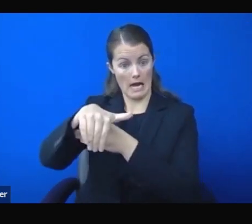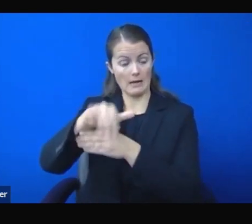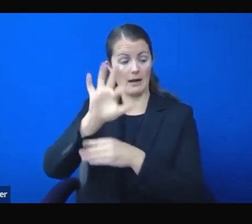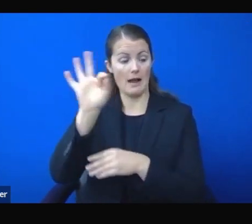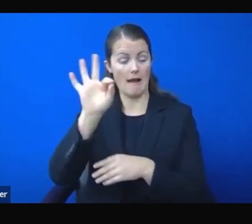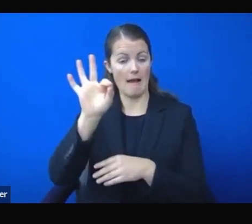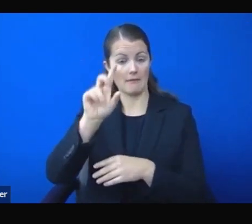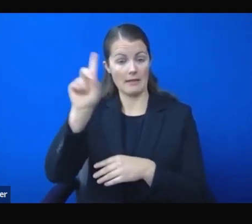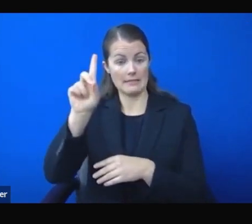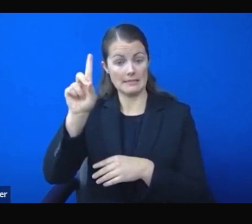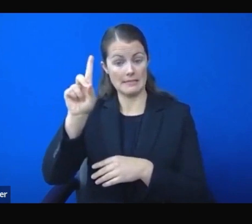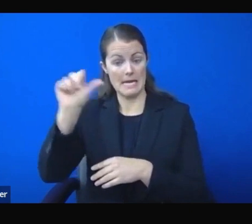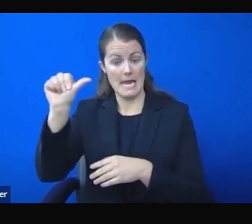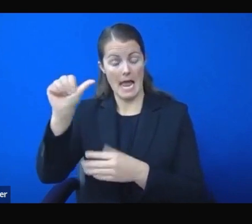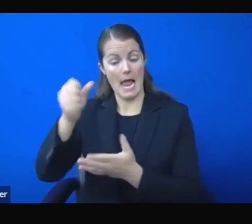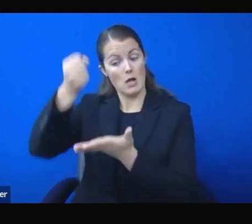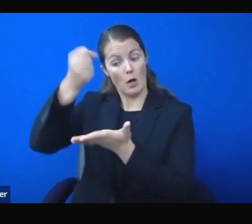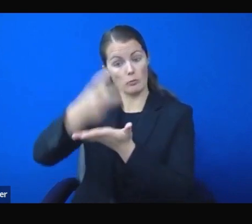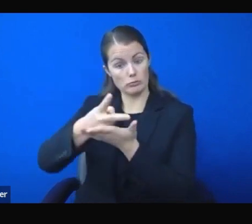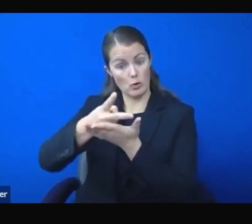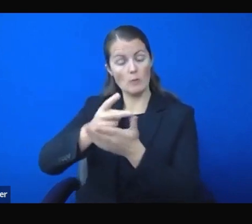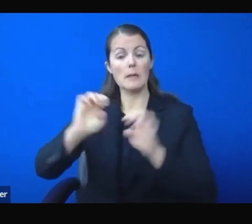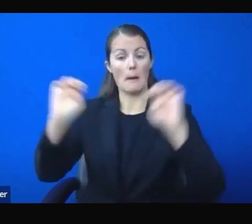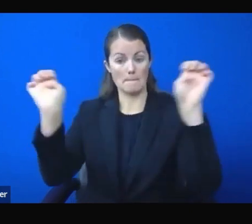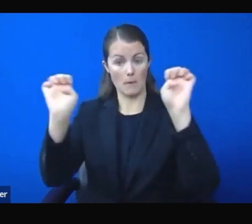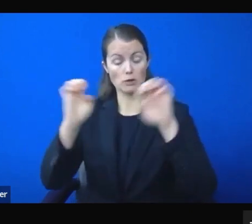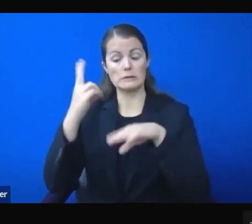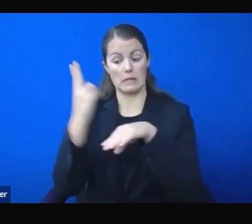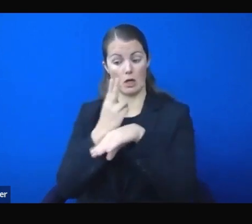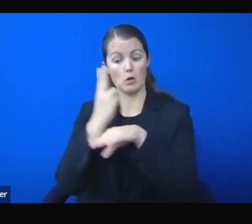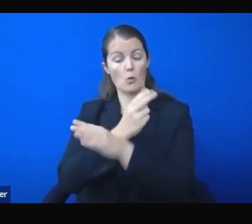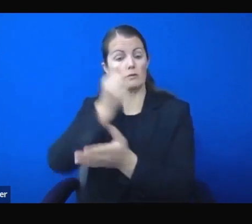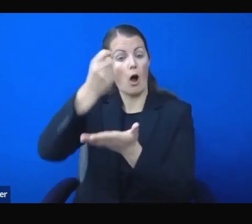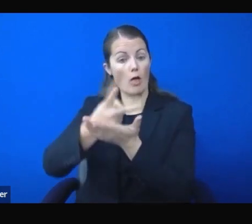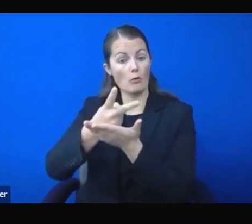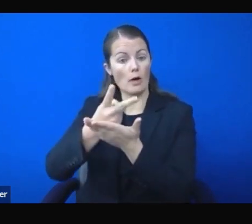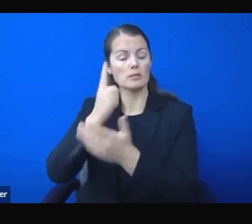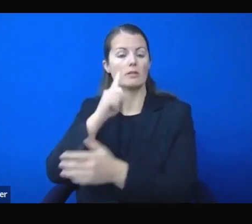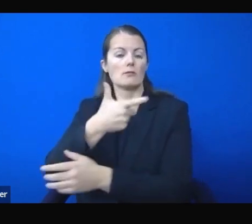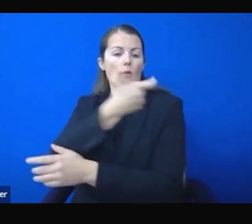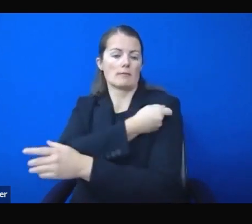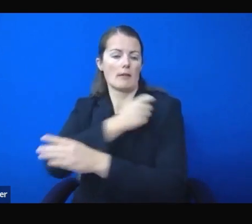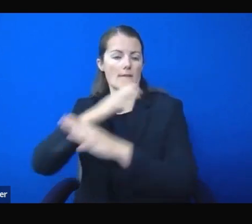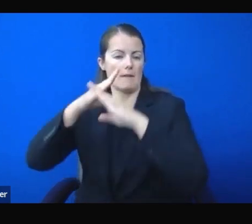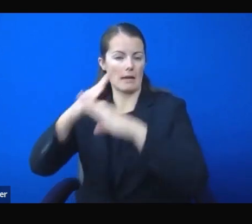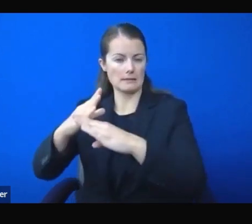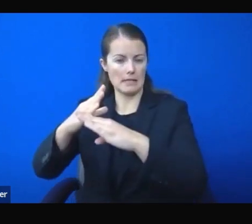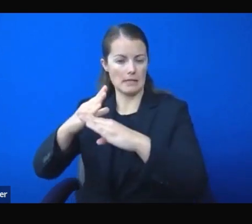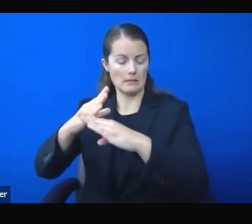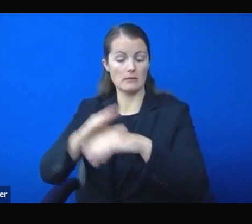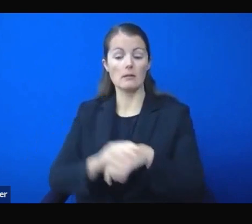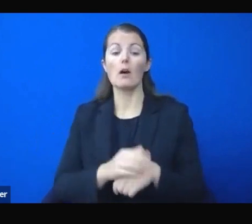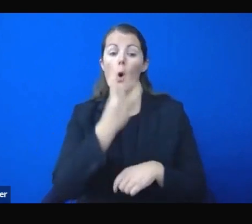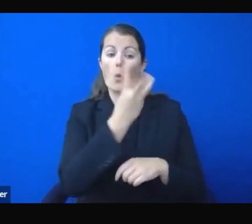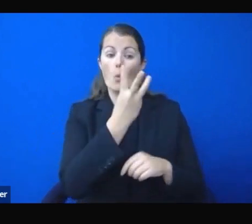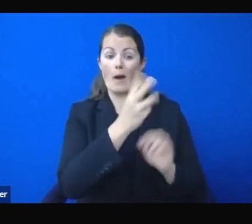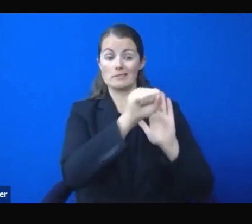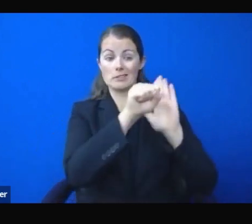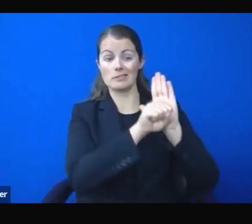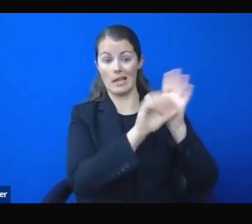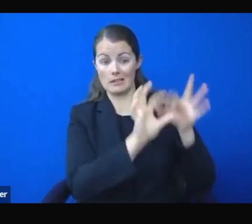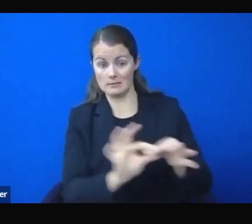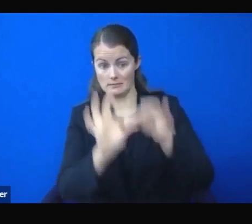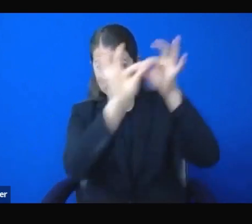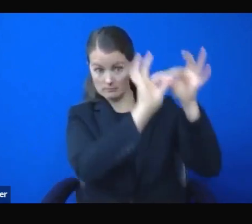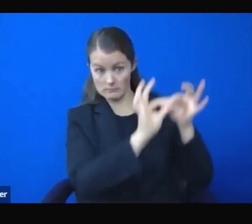of the Pfizer vaccine, and this morning, the Western States panel tasked with reviewing the vaccine signed off